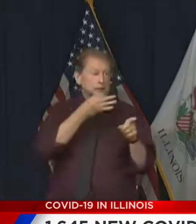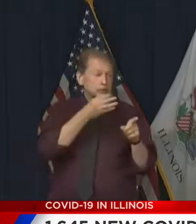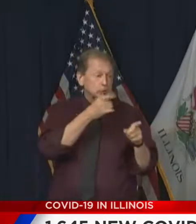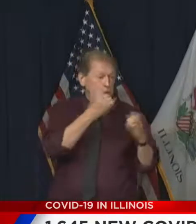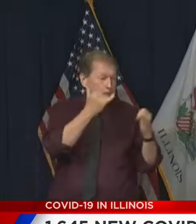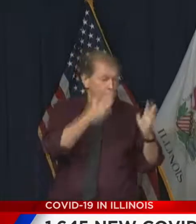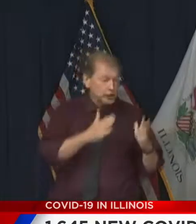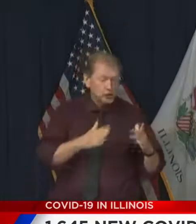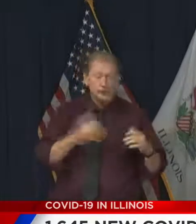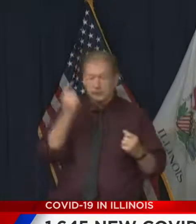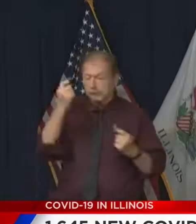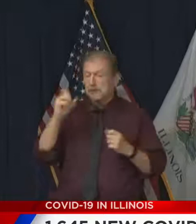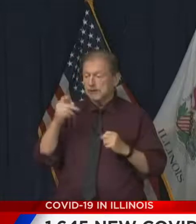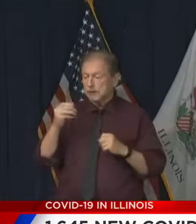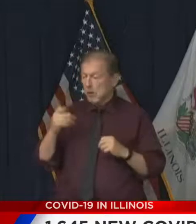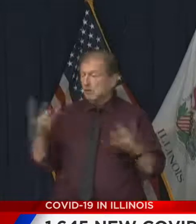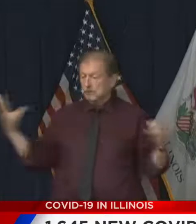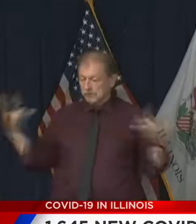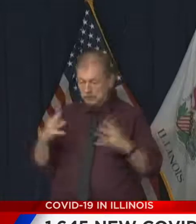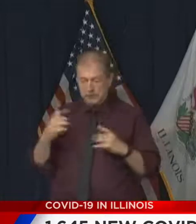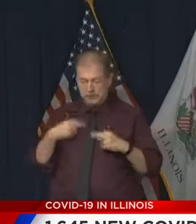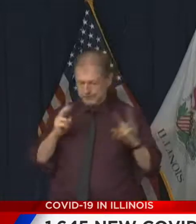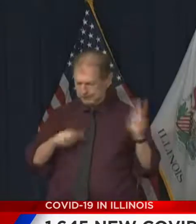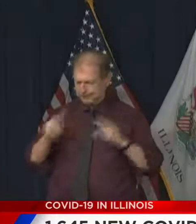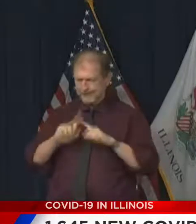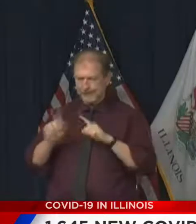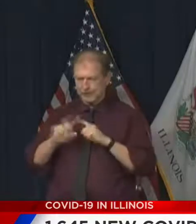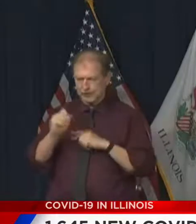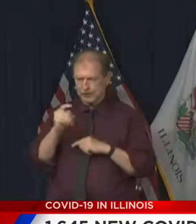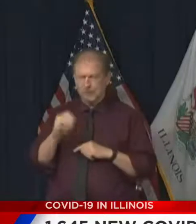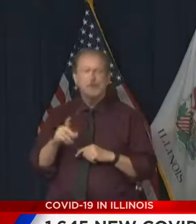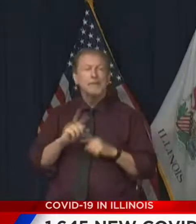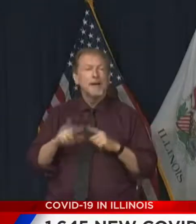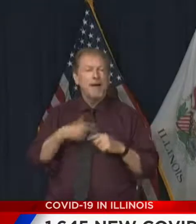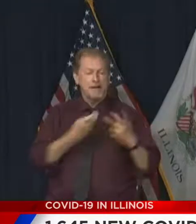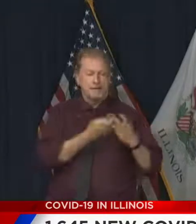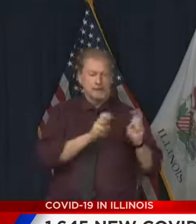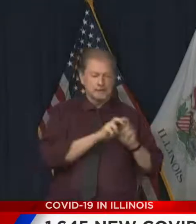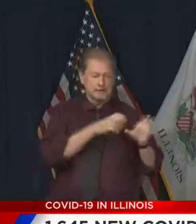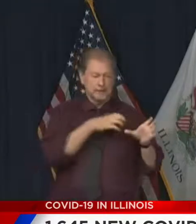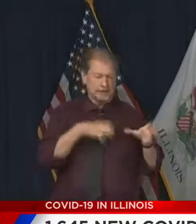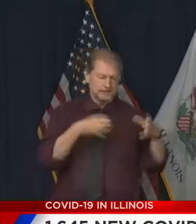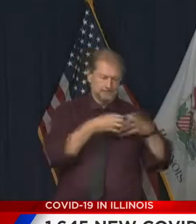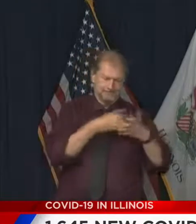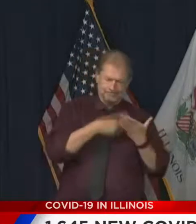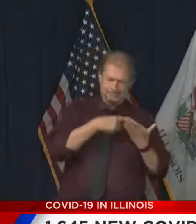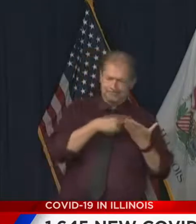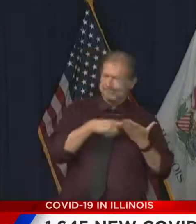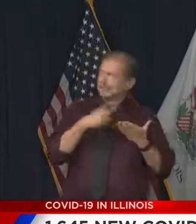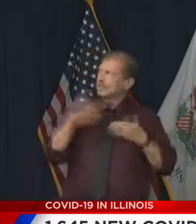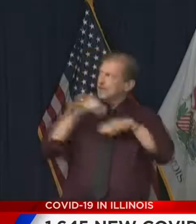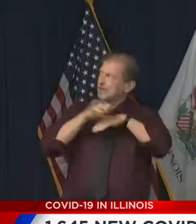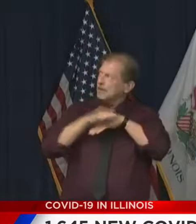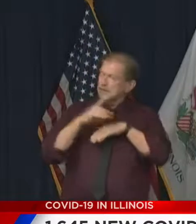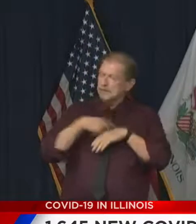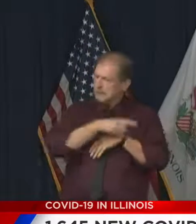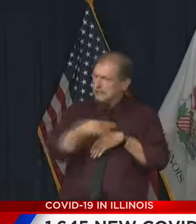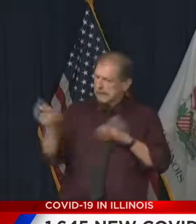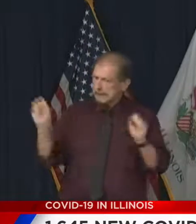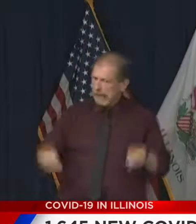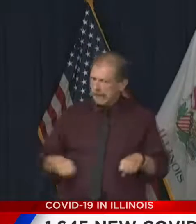who understand sports. But understand that all needs to go through a group of experts that we rely upon for health and safety advice.